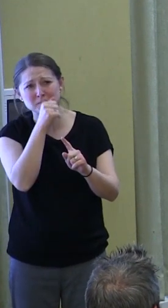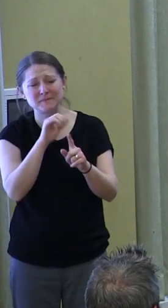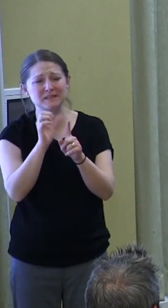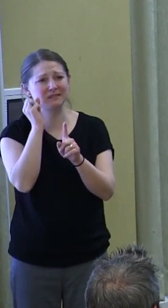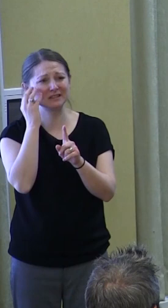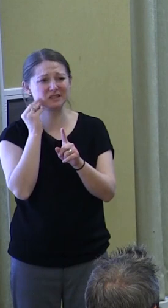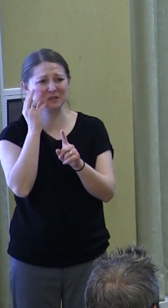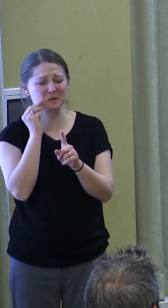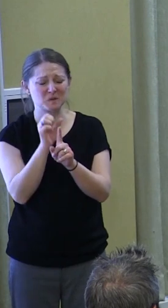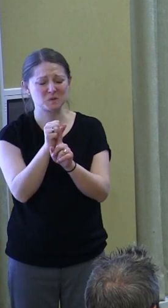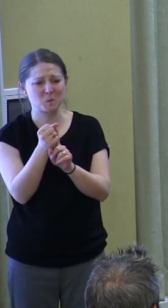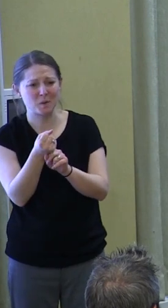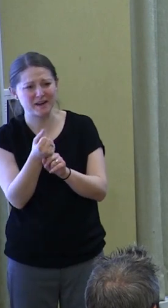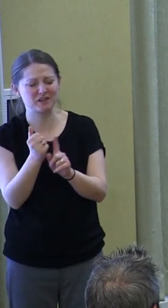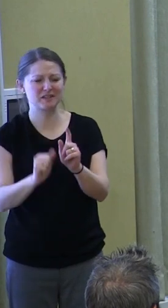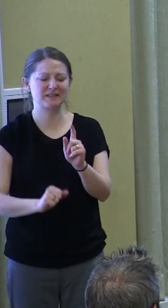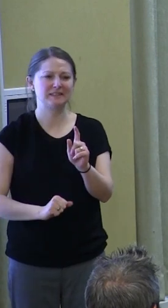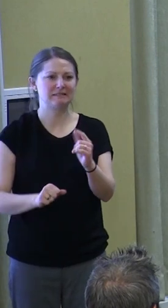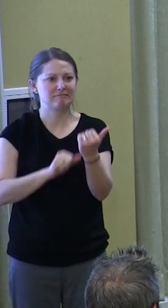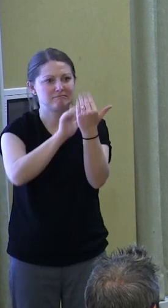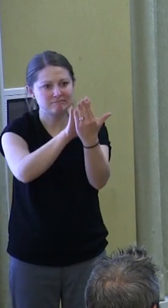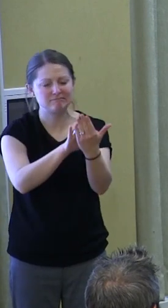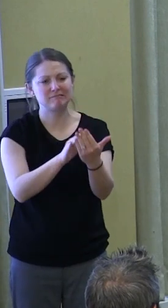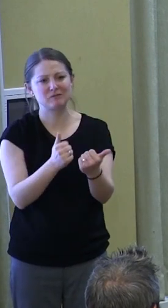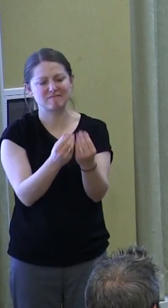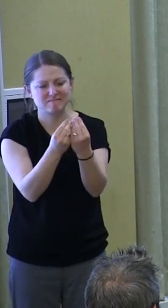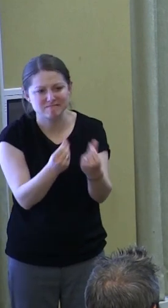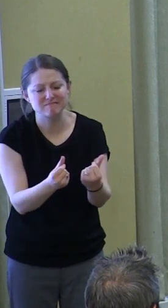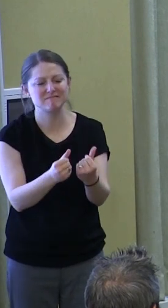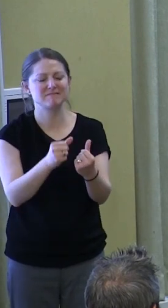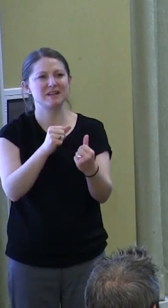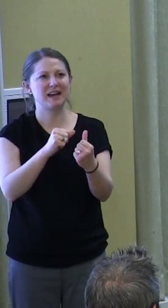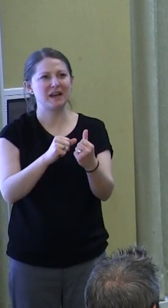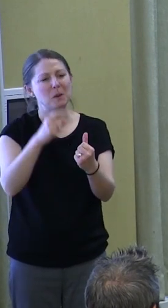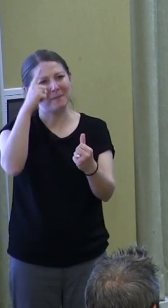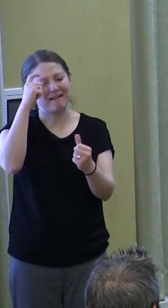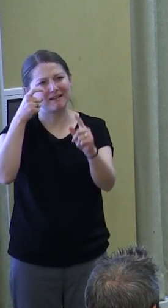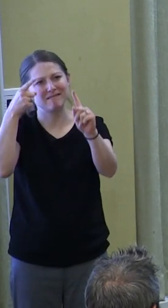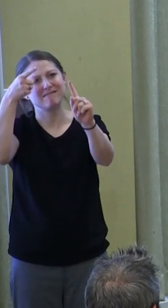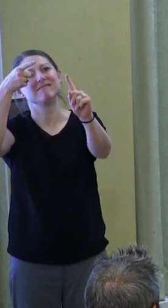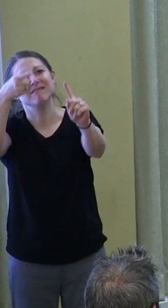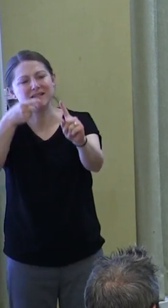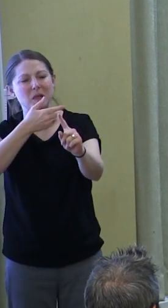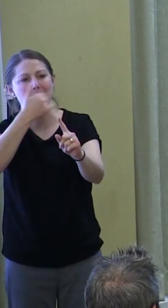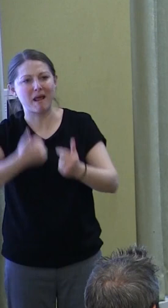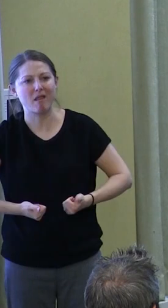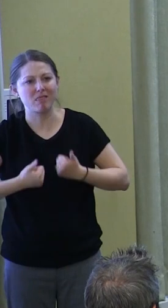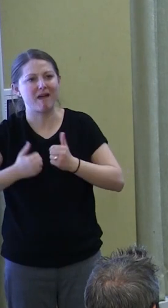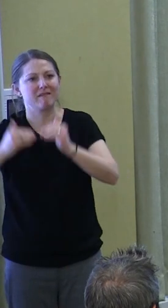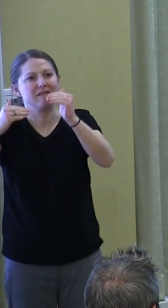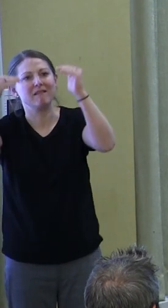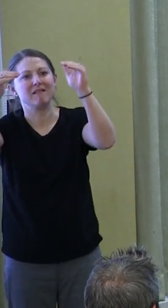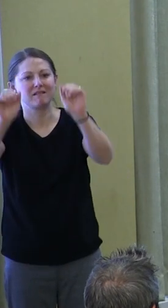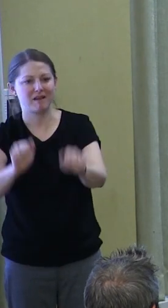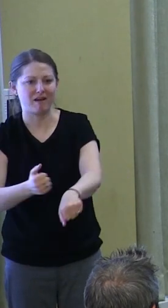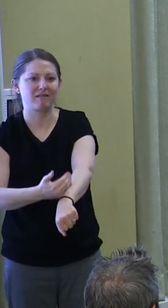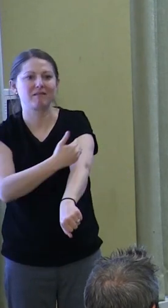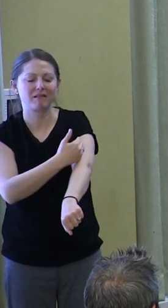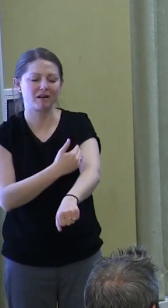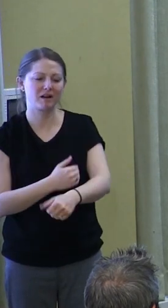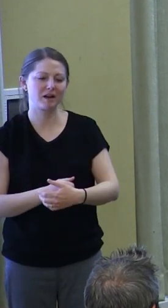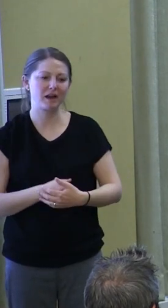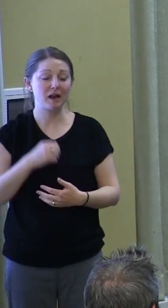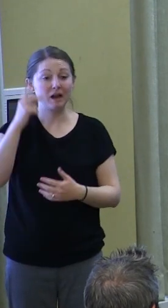with hard work and ingenuity and a vision of a better life ahead. I especially adopt the